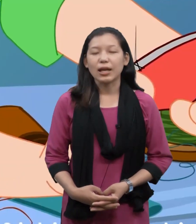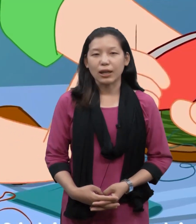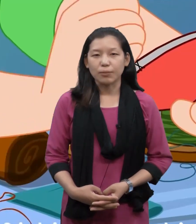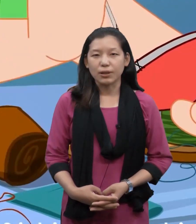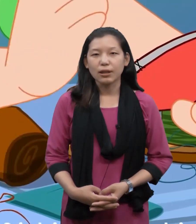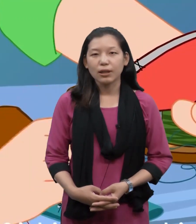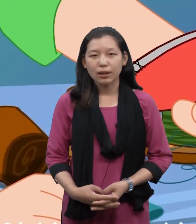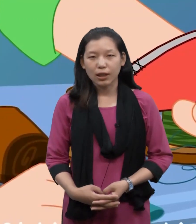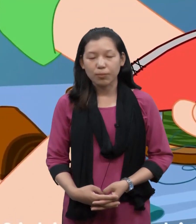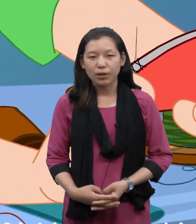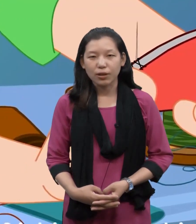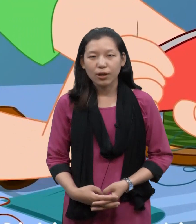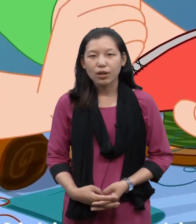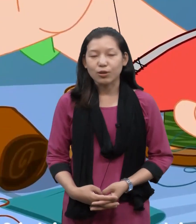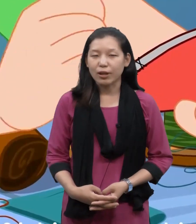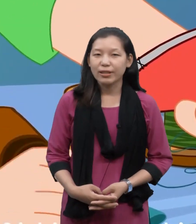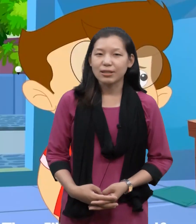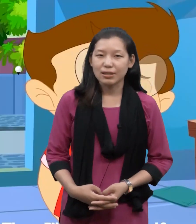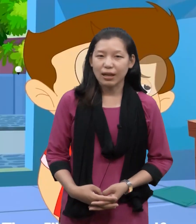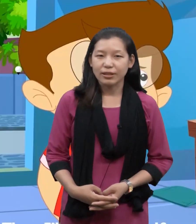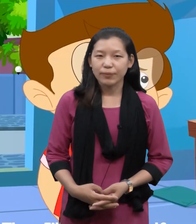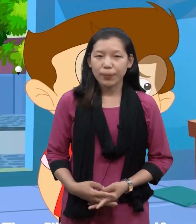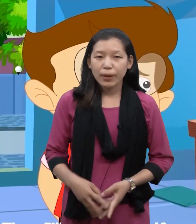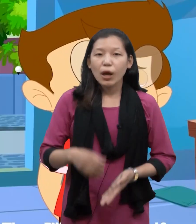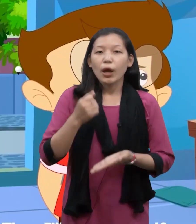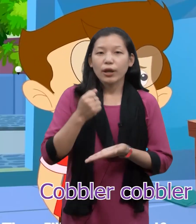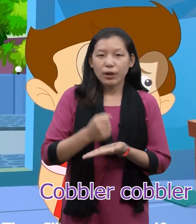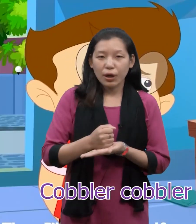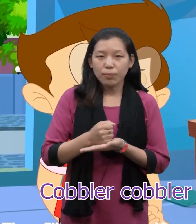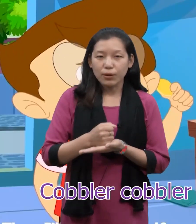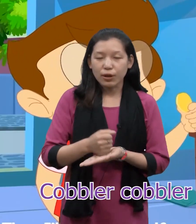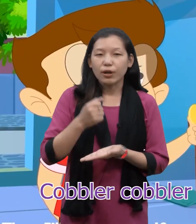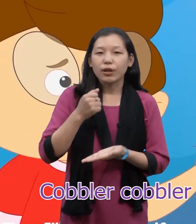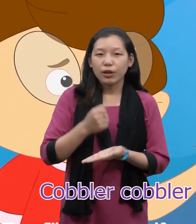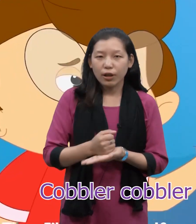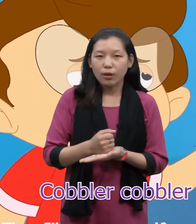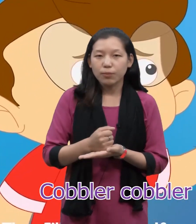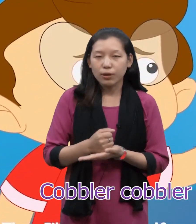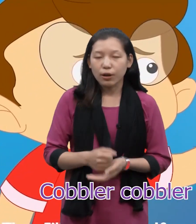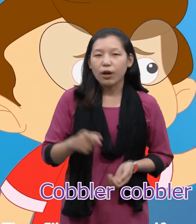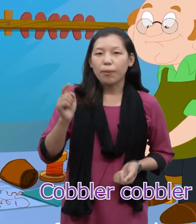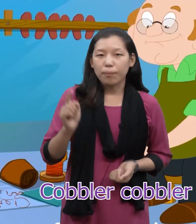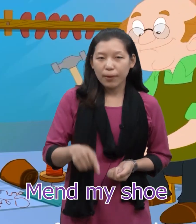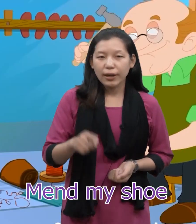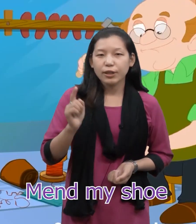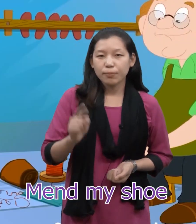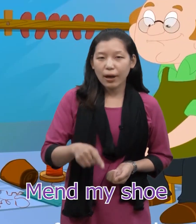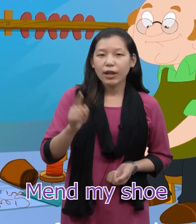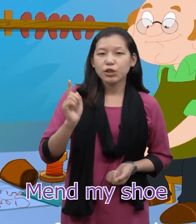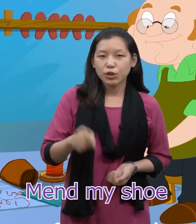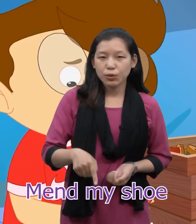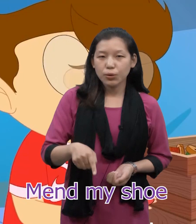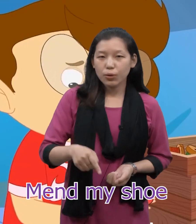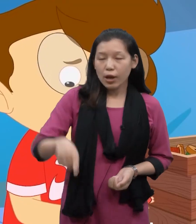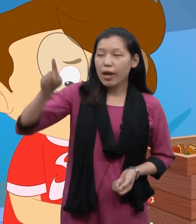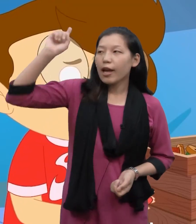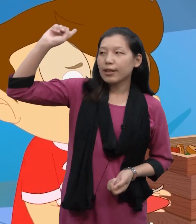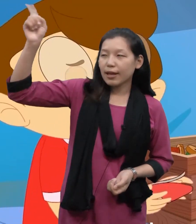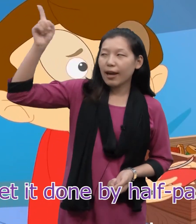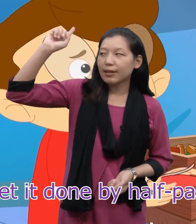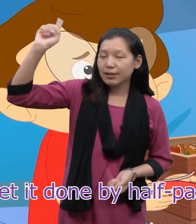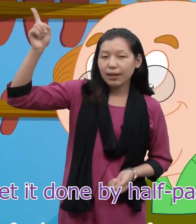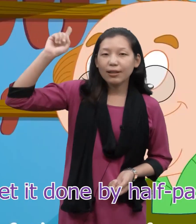rhyme is Coupler, Coupler. So let's start. Coupler, coupler, mend my shoe.